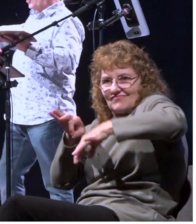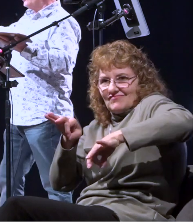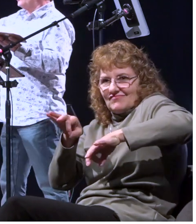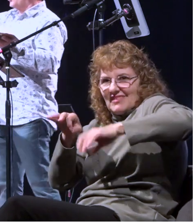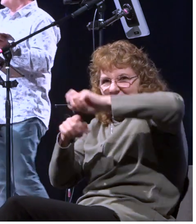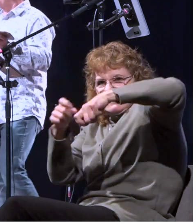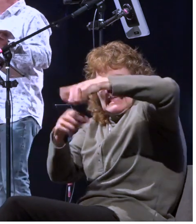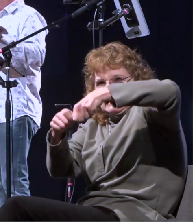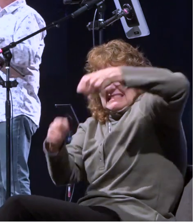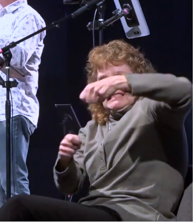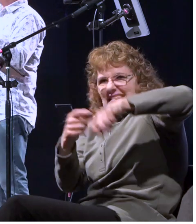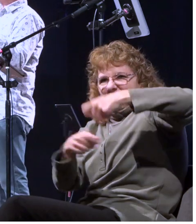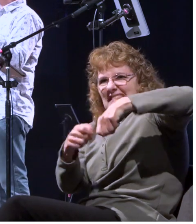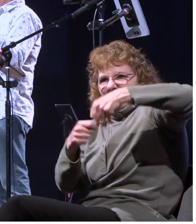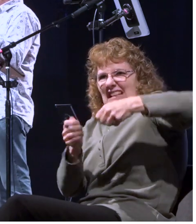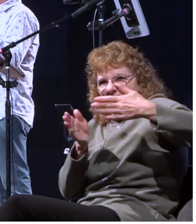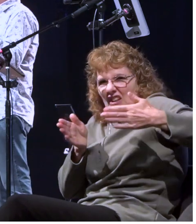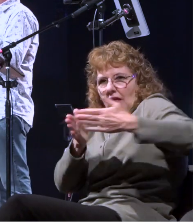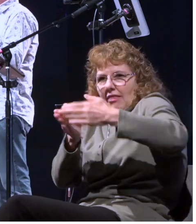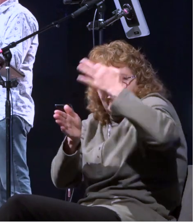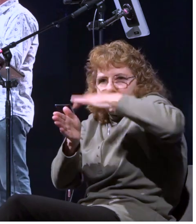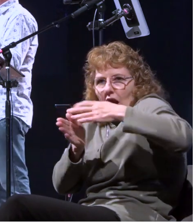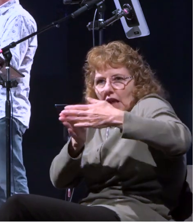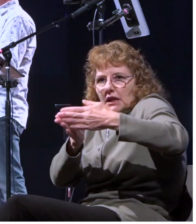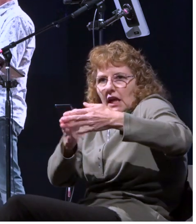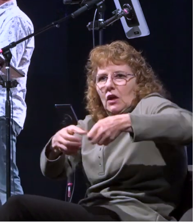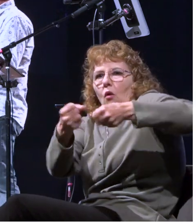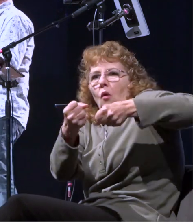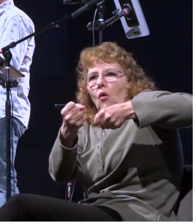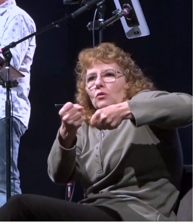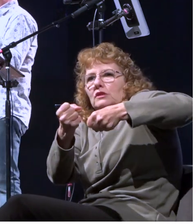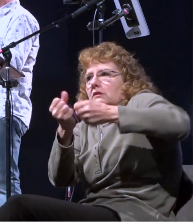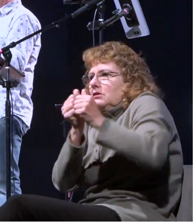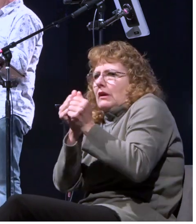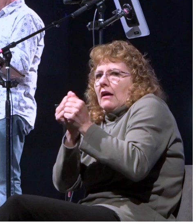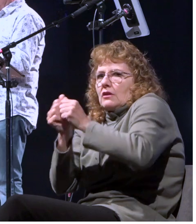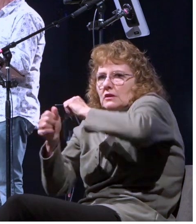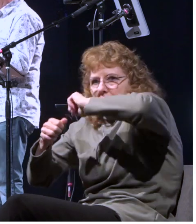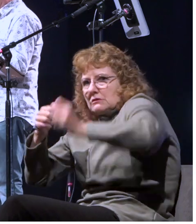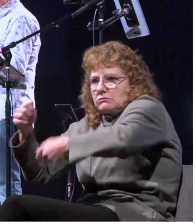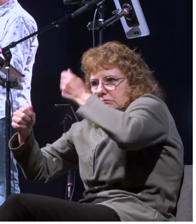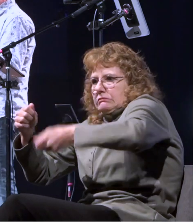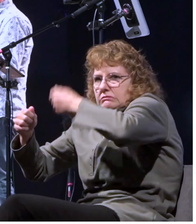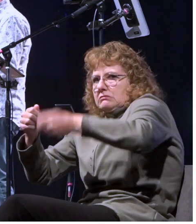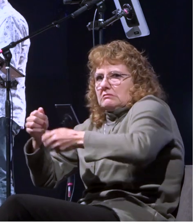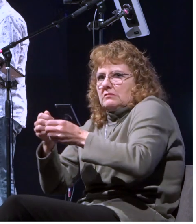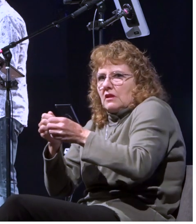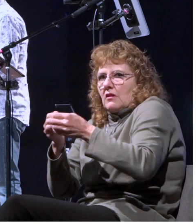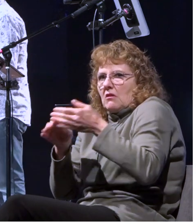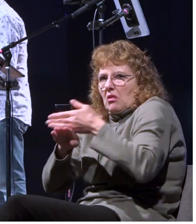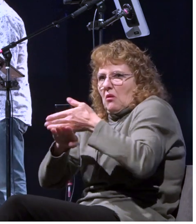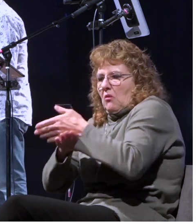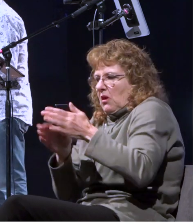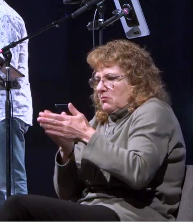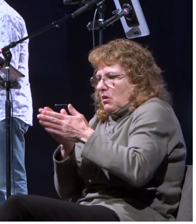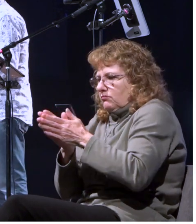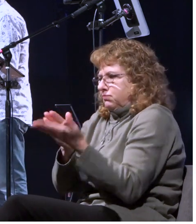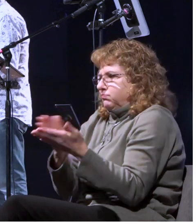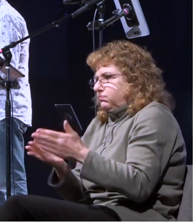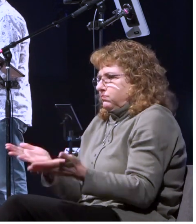and all along and you tie this up and it literally holds the ship together they don't want the boards to break apart and fearing lest they should